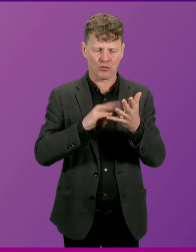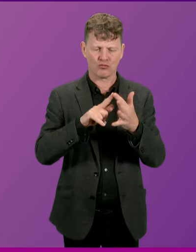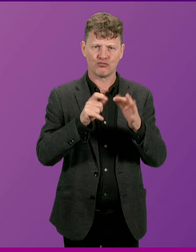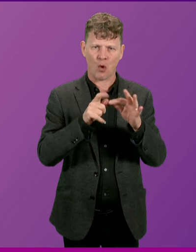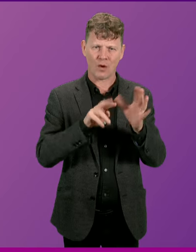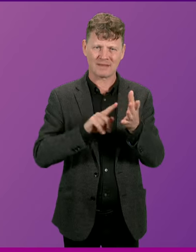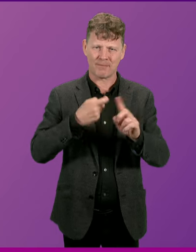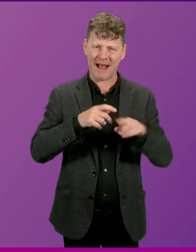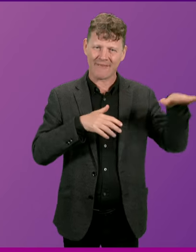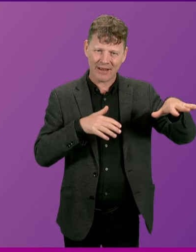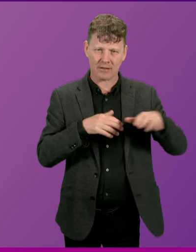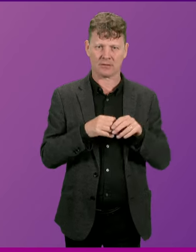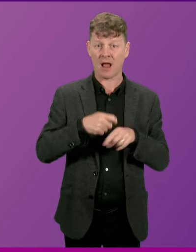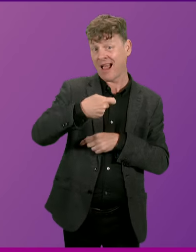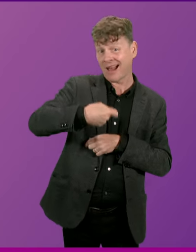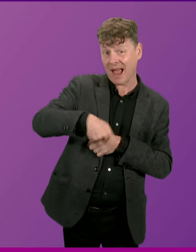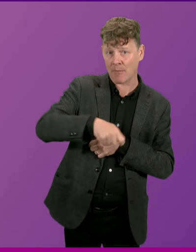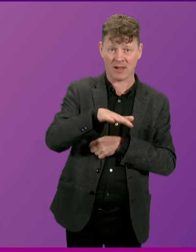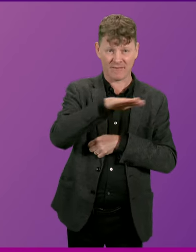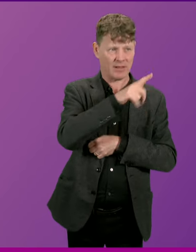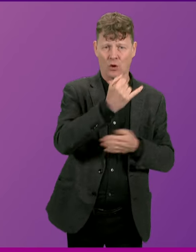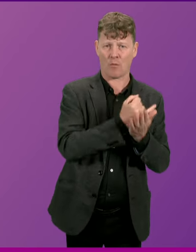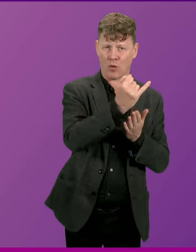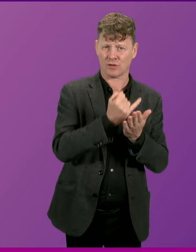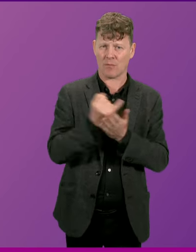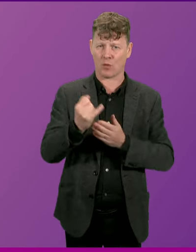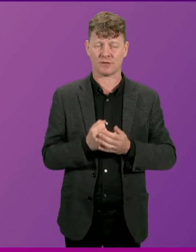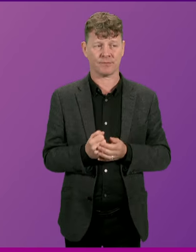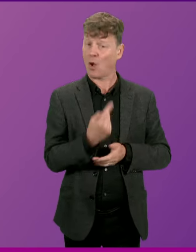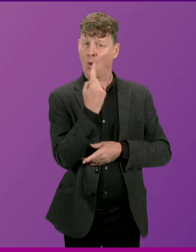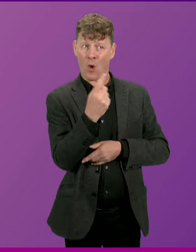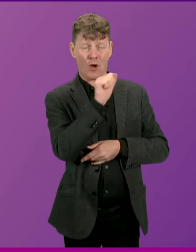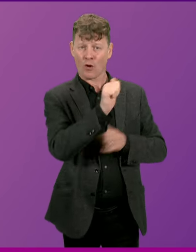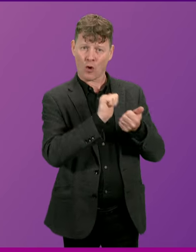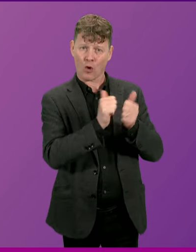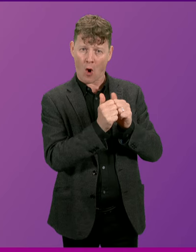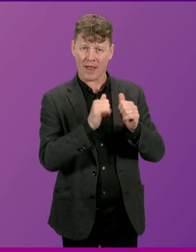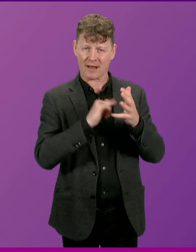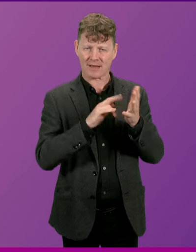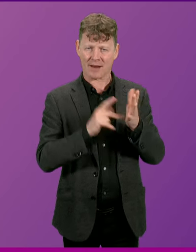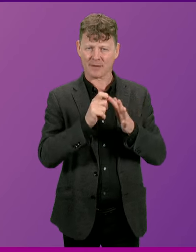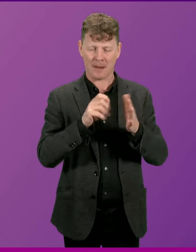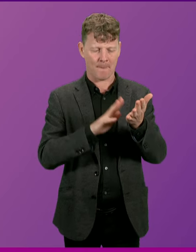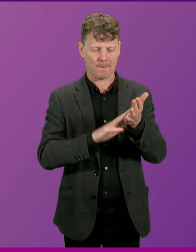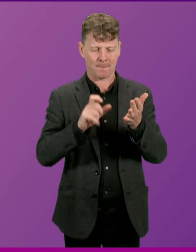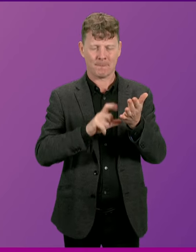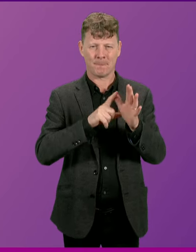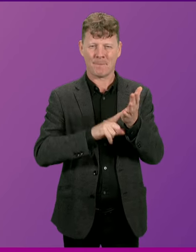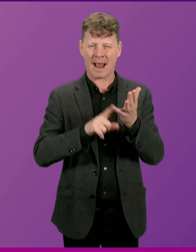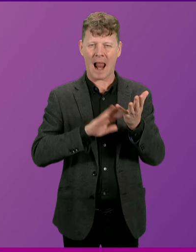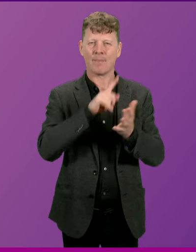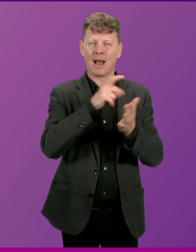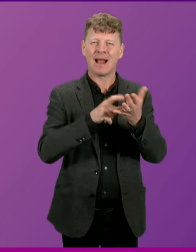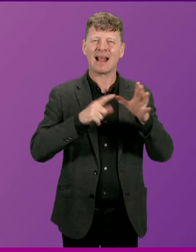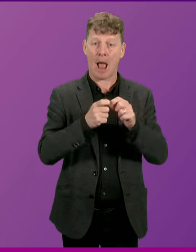opposed Campbell. And let's just hear what one of her government colleagues has says. Mary McCallum, the Cabinet Secretary